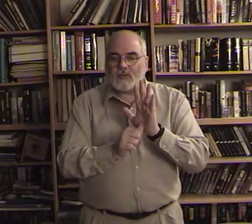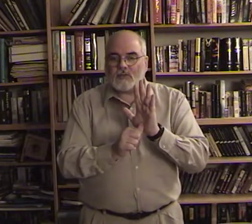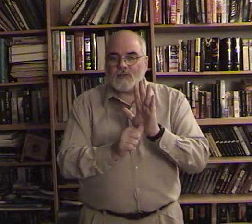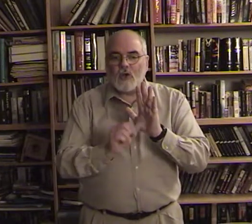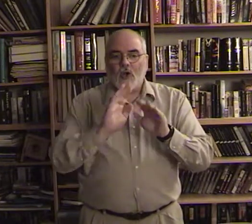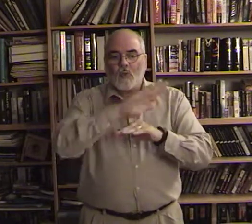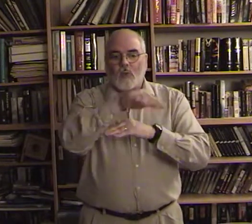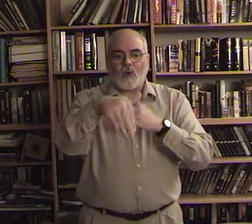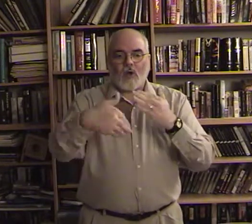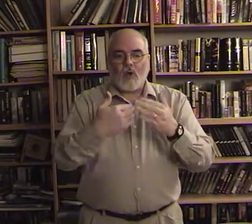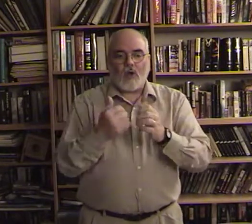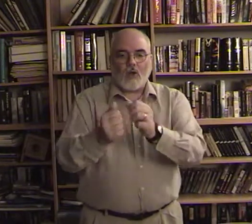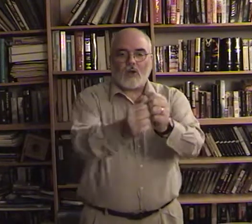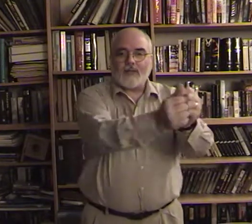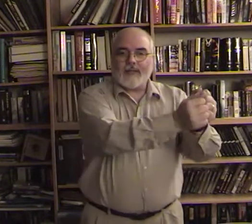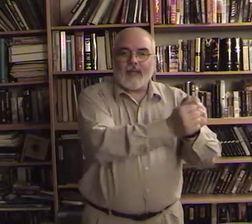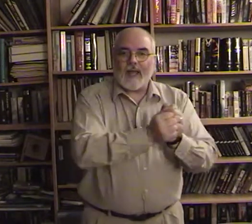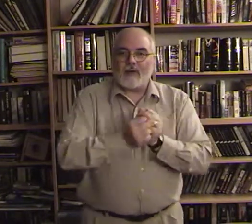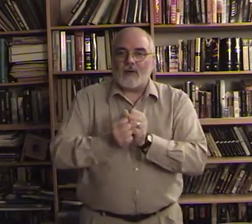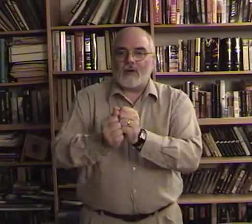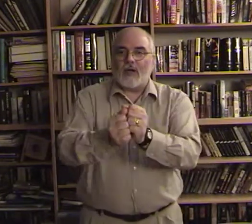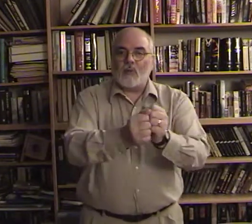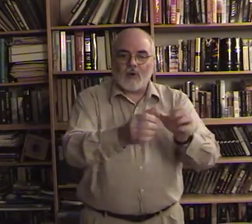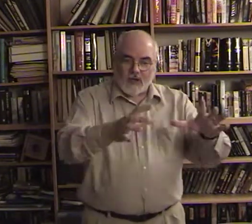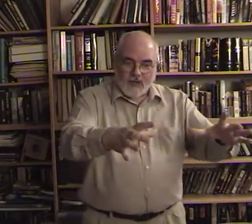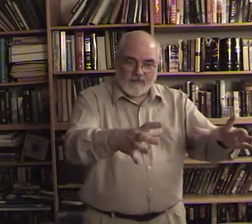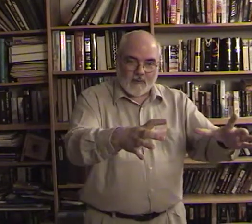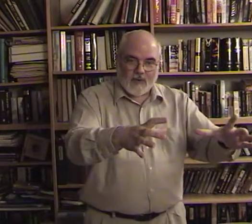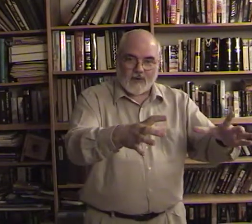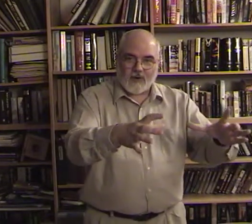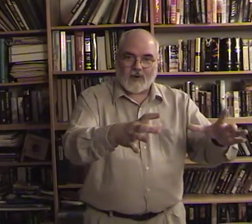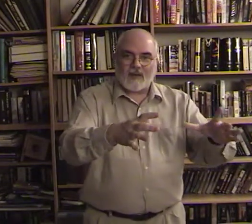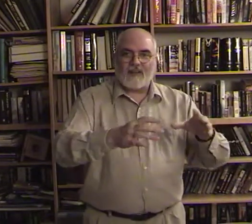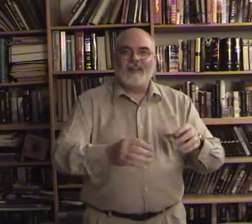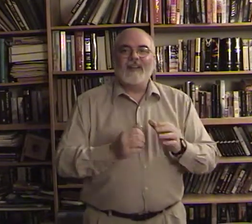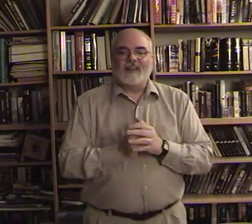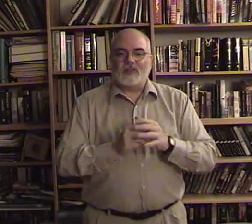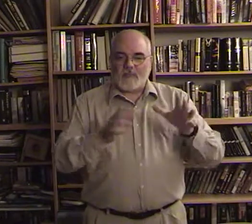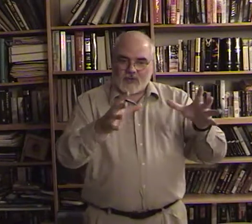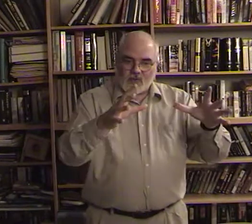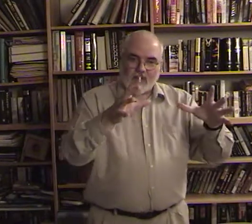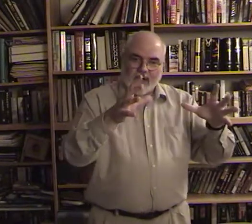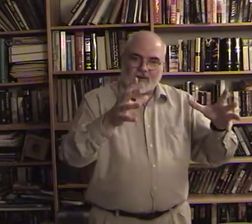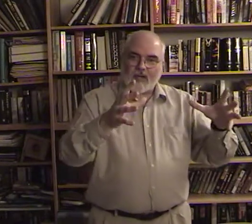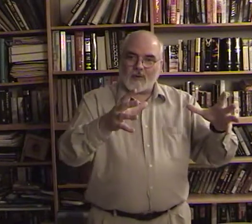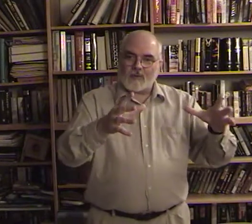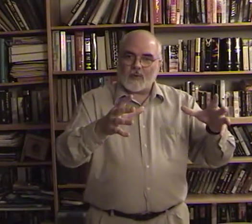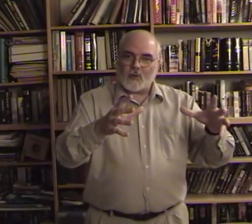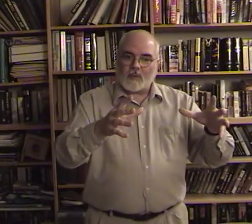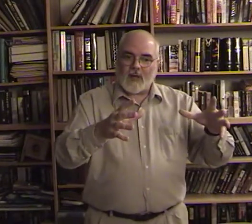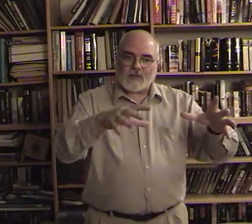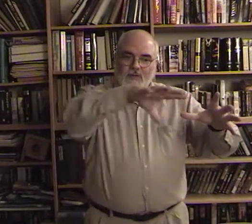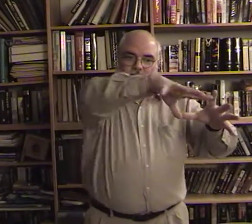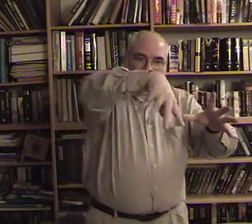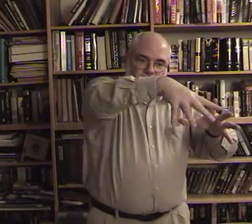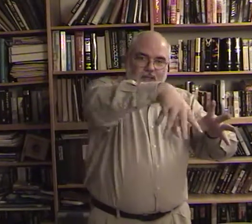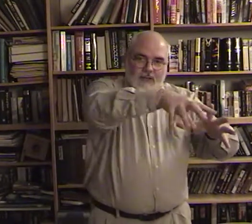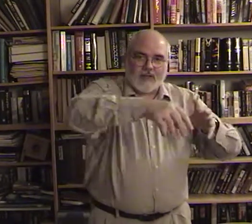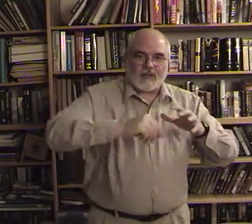were all together and we're going to leave them here all right so make sure that every time you're referring to apostles that they're in this area